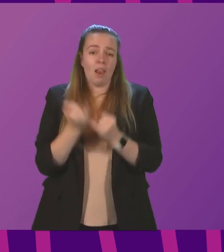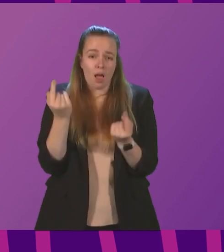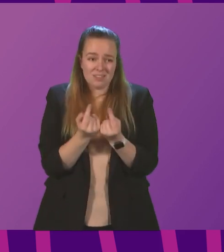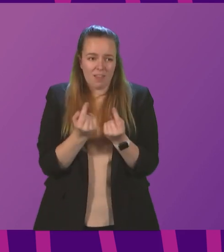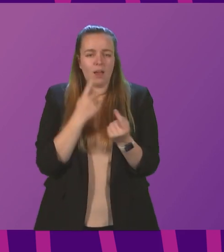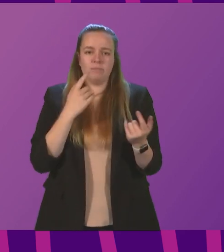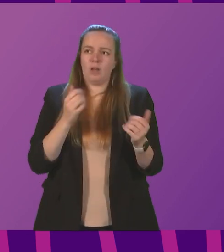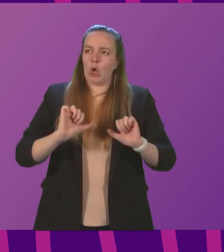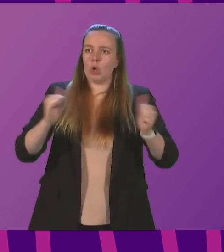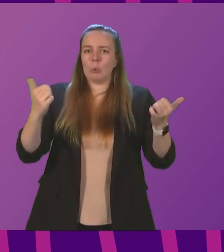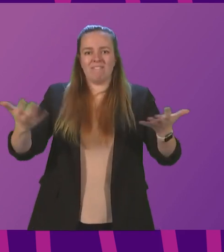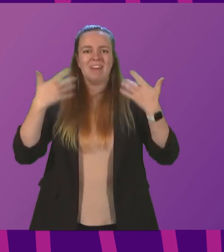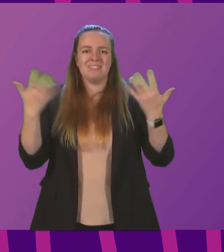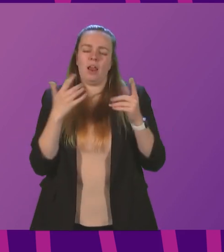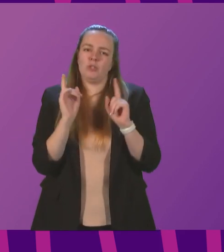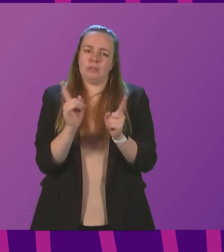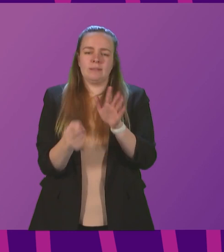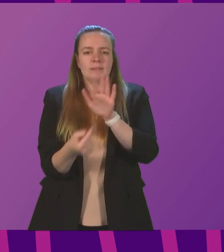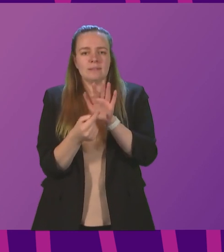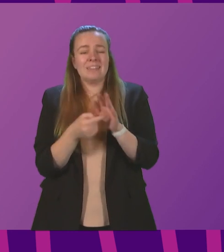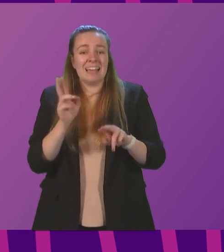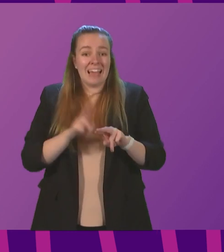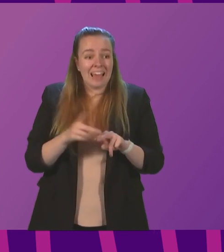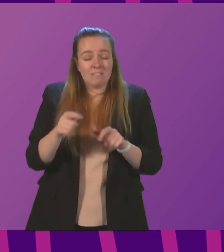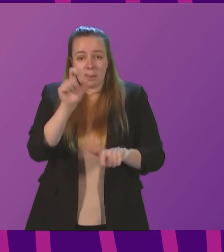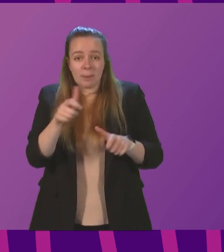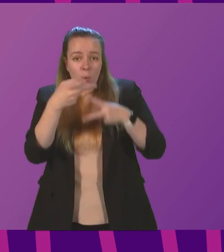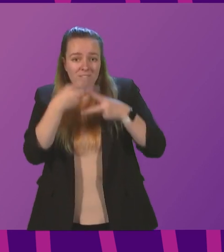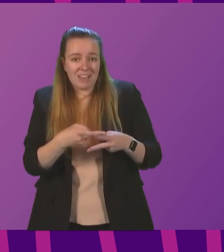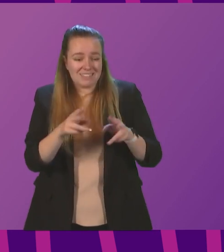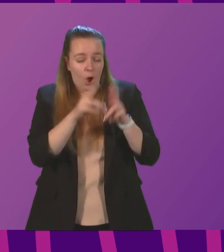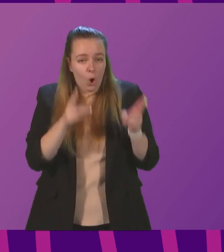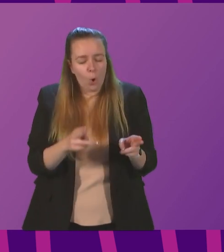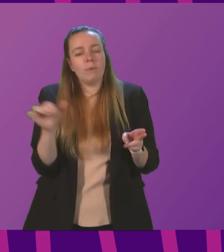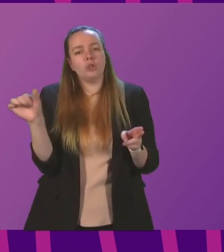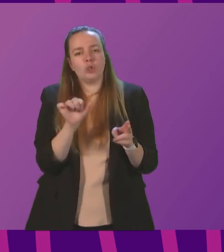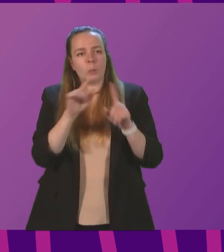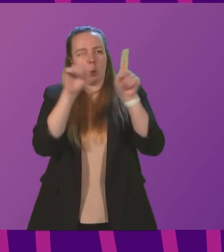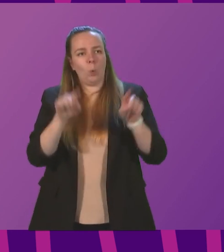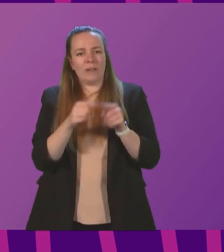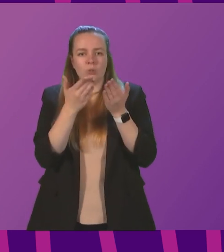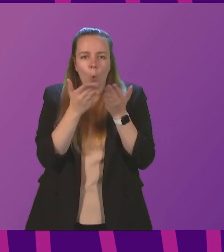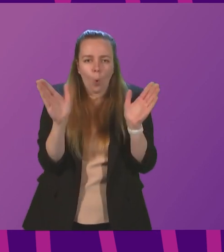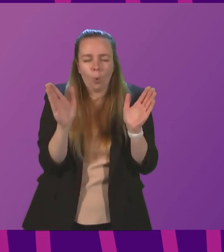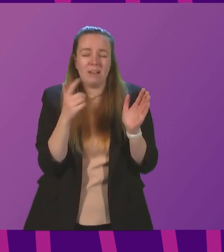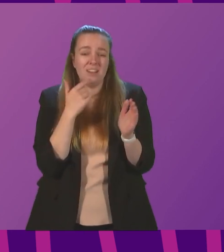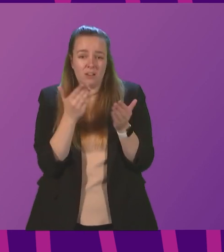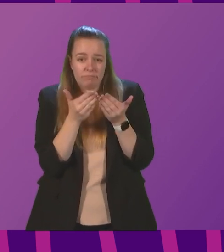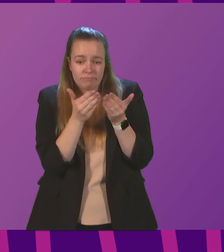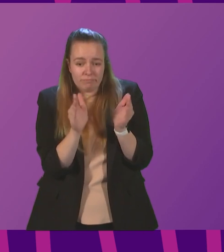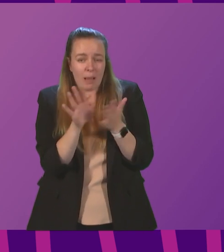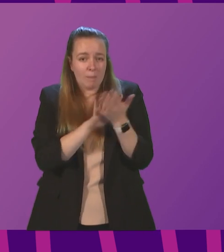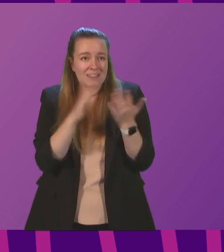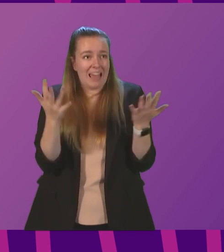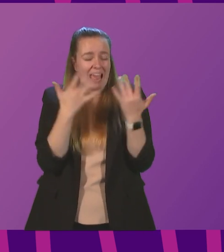ventilation is vital. If any of us are having people visit our homes, we should open a window even slightly to let some air